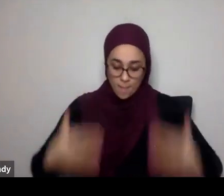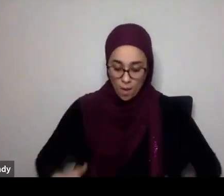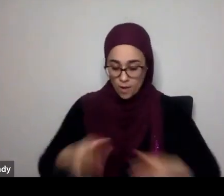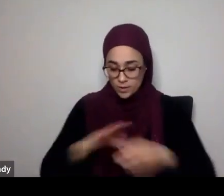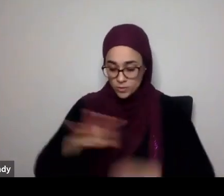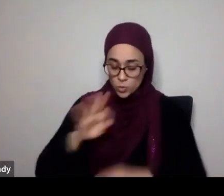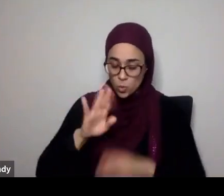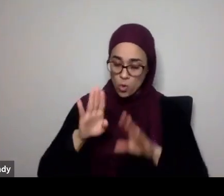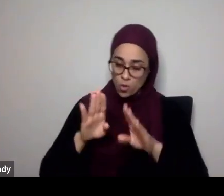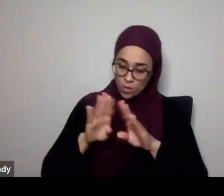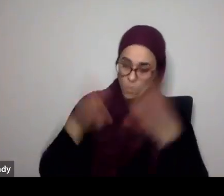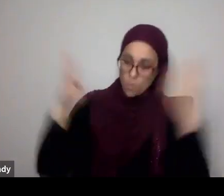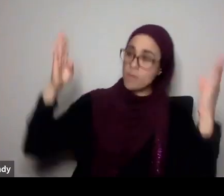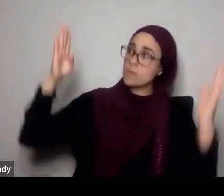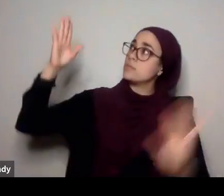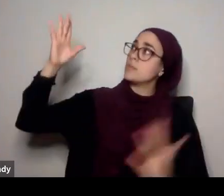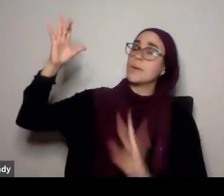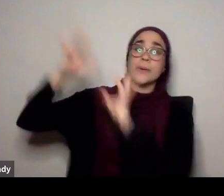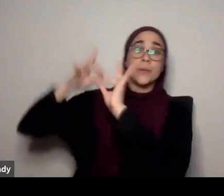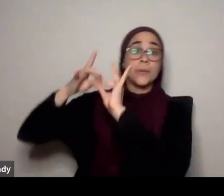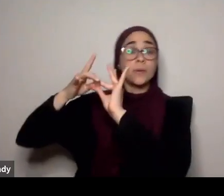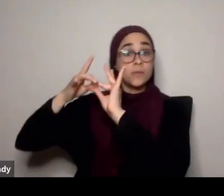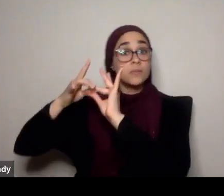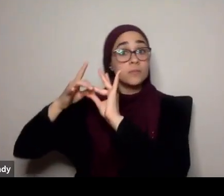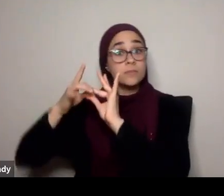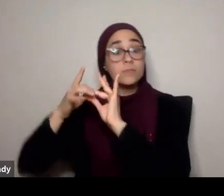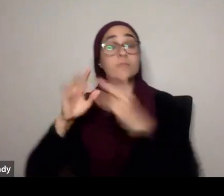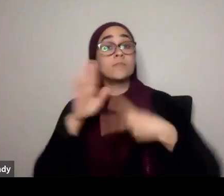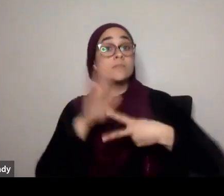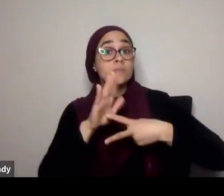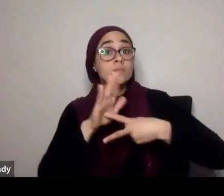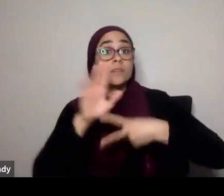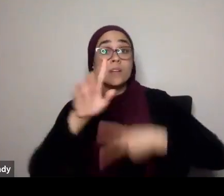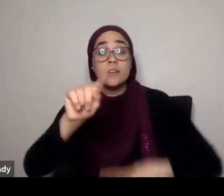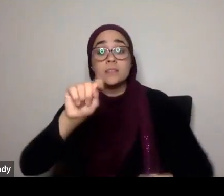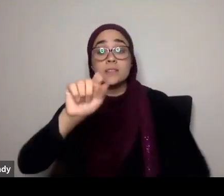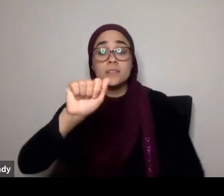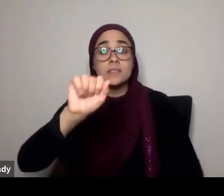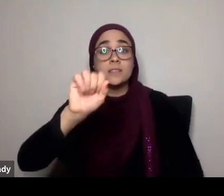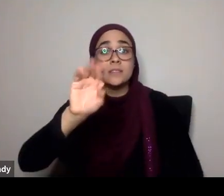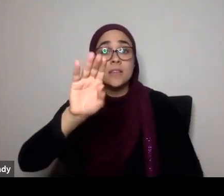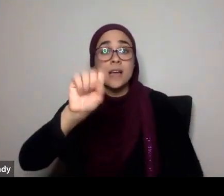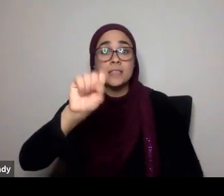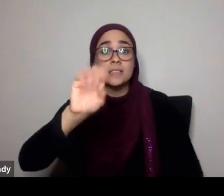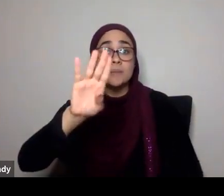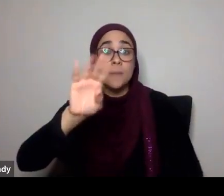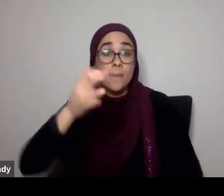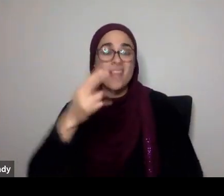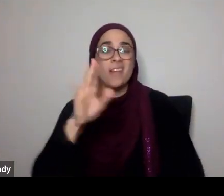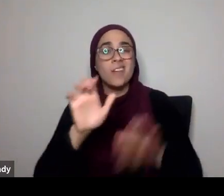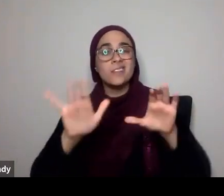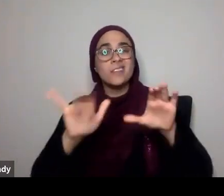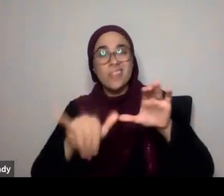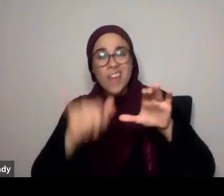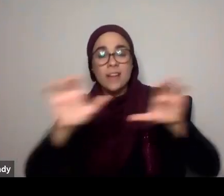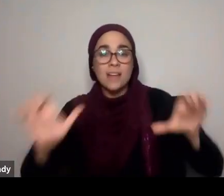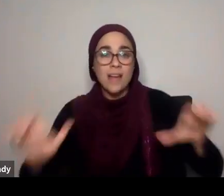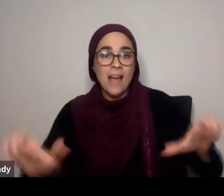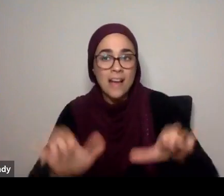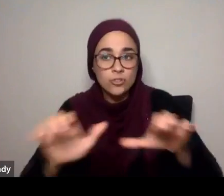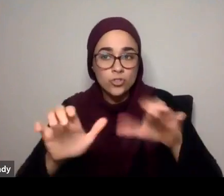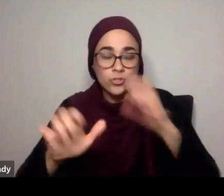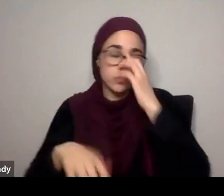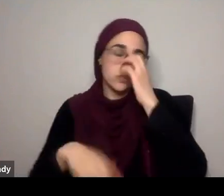verbal action. It's an action of the heart, an action of the limb, an action of the body. So when I'm praying, imagine subhanAllah,